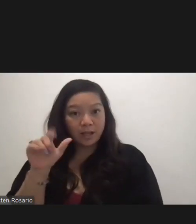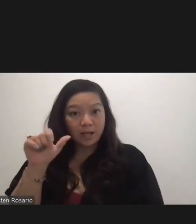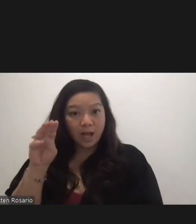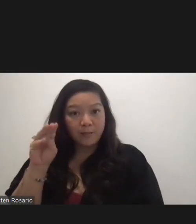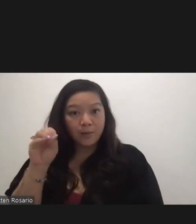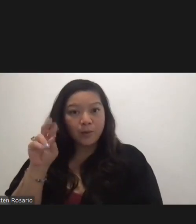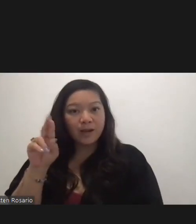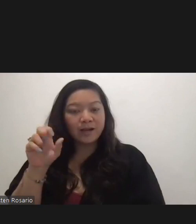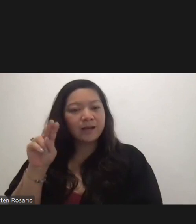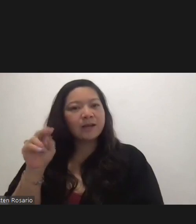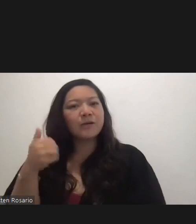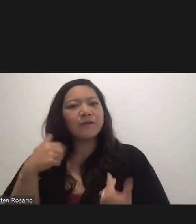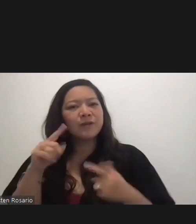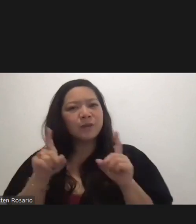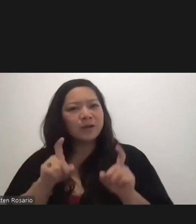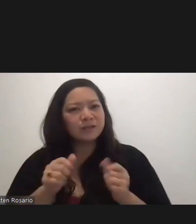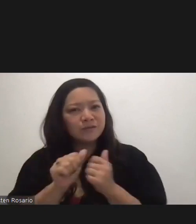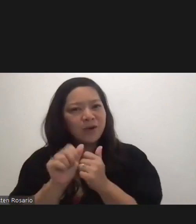questions?